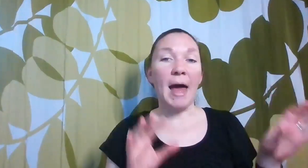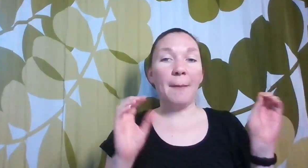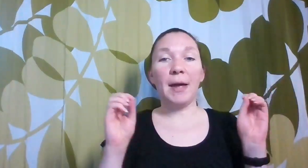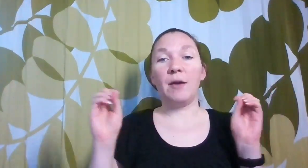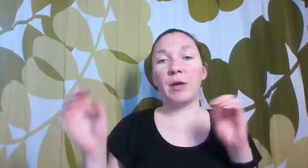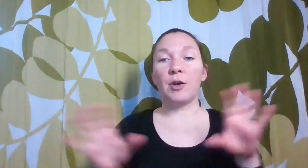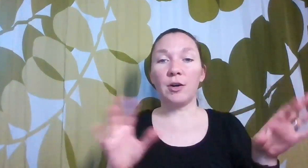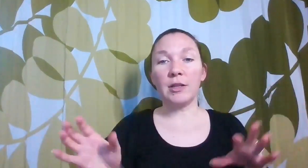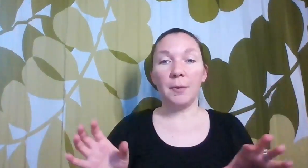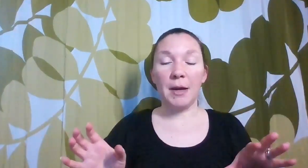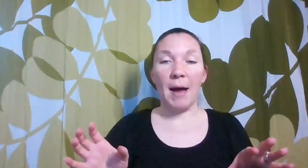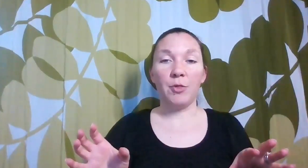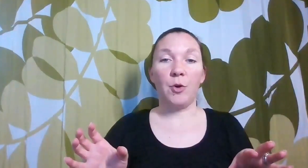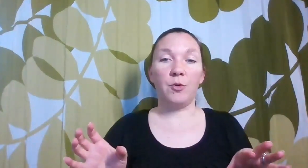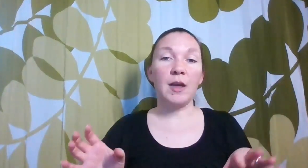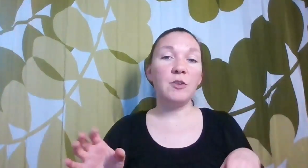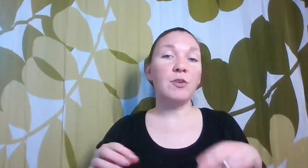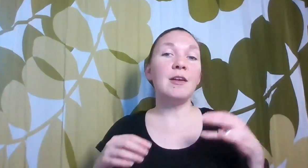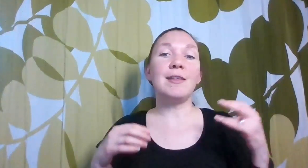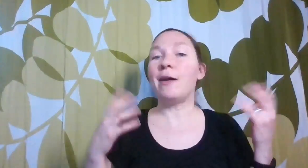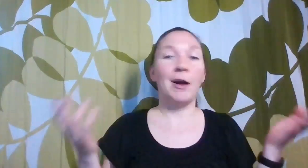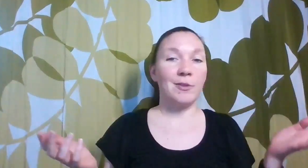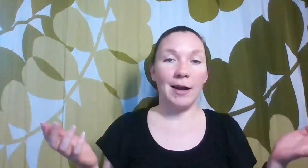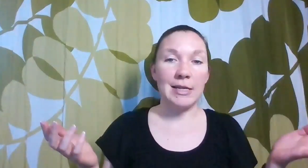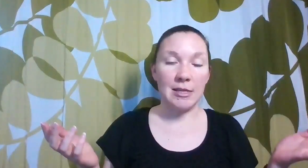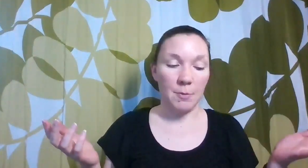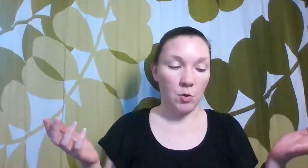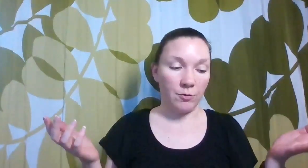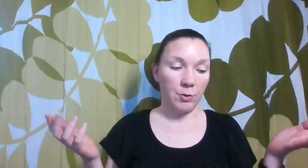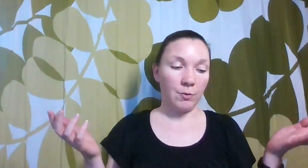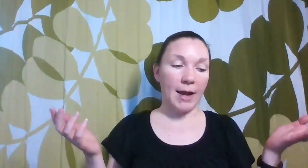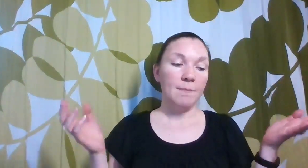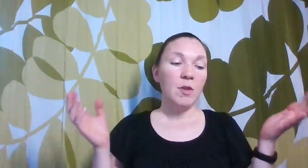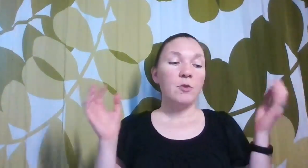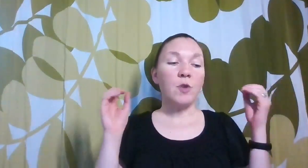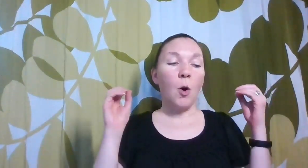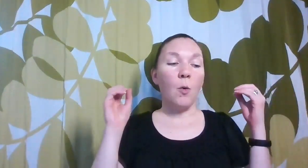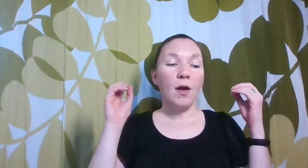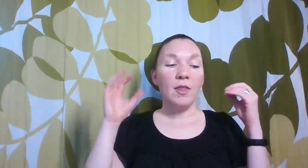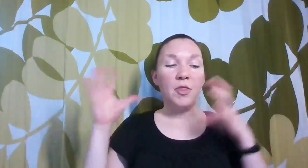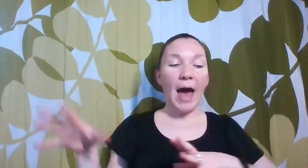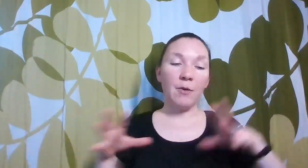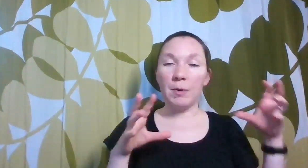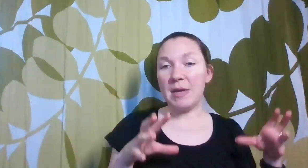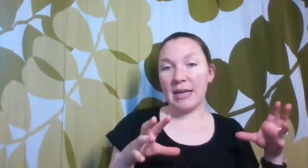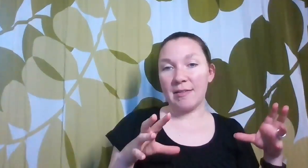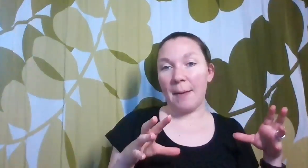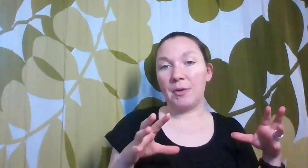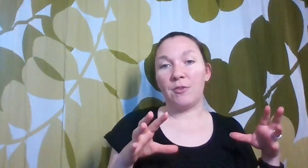map and we learned a little bit about those countries and we also got to eat some cool food, right? So that would be an example of